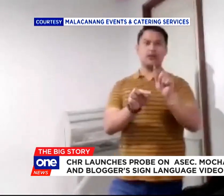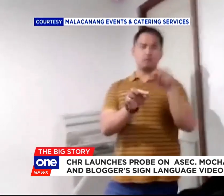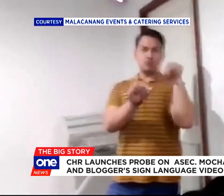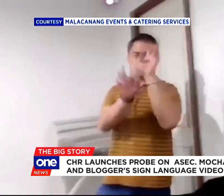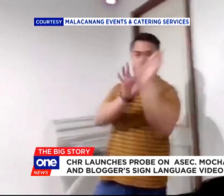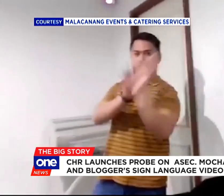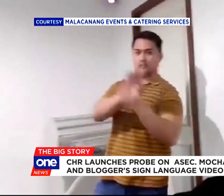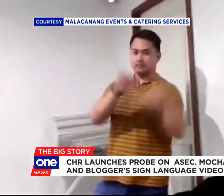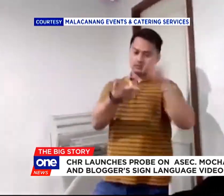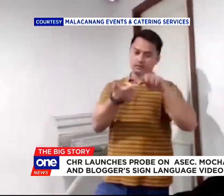on the issue.